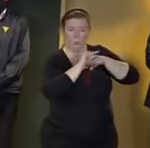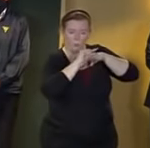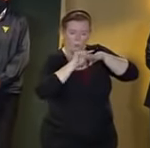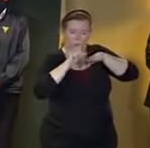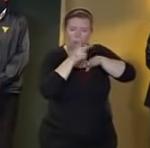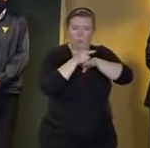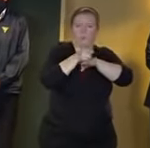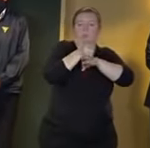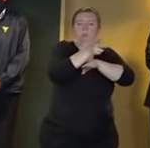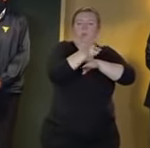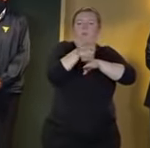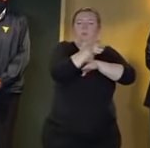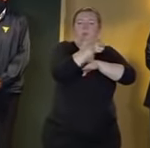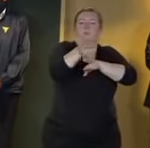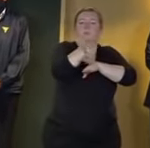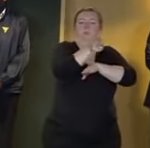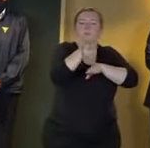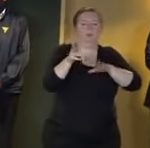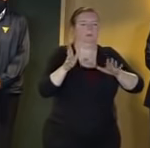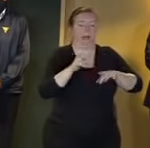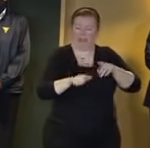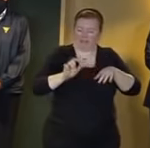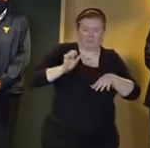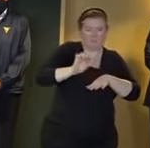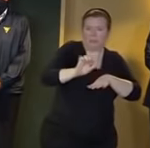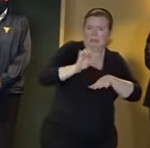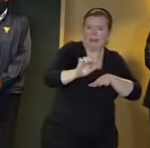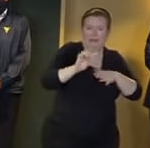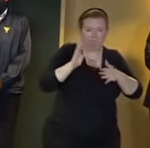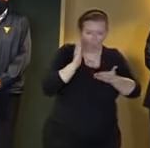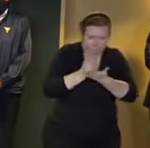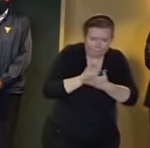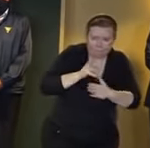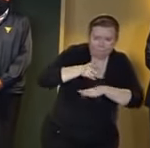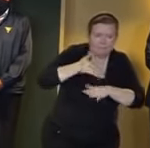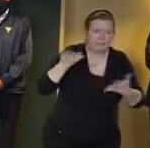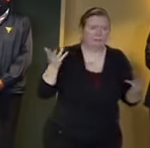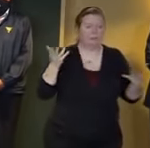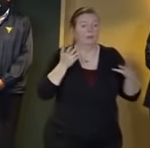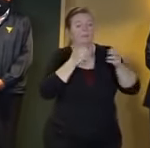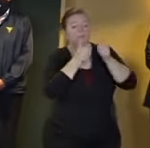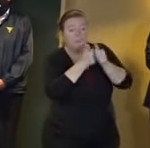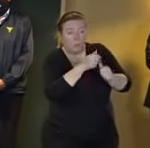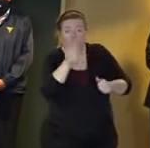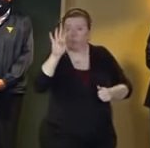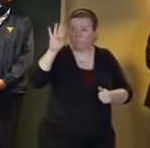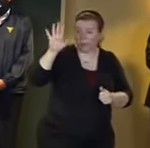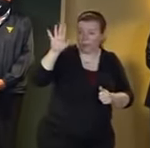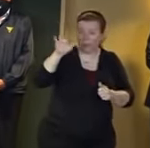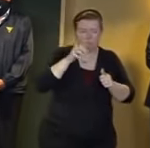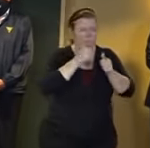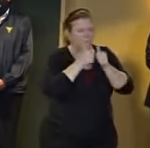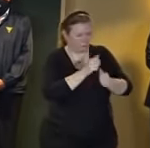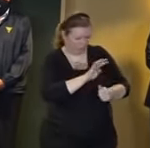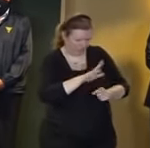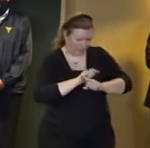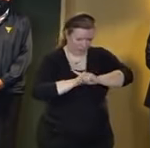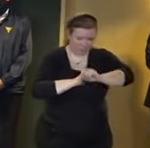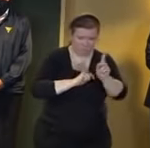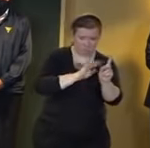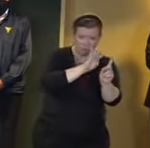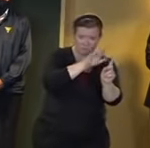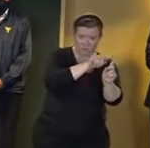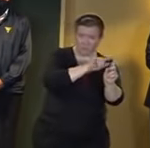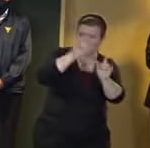to feel like you can get your control of your car so if you maintain the posted speed you're going to have a lot better chance of being safe but i will